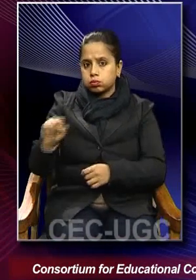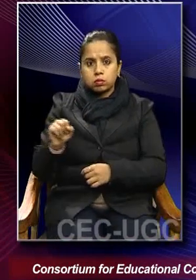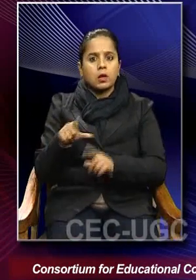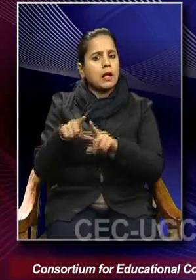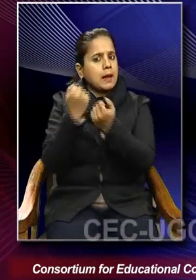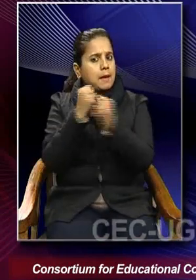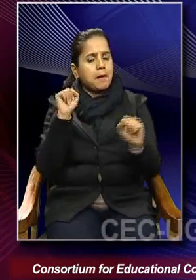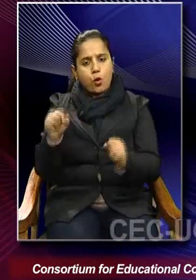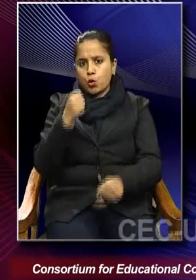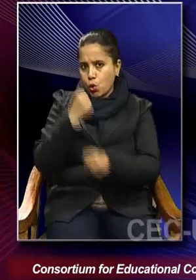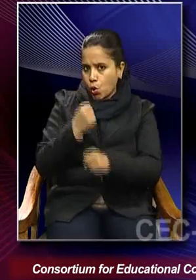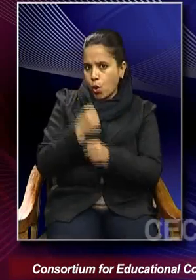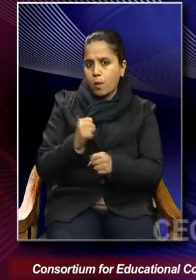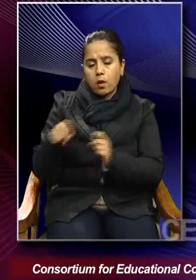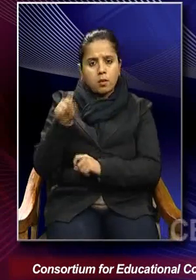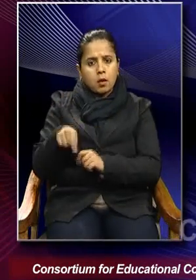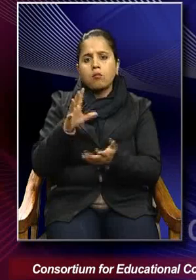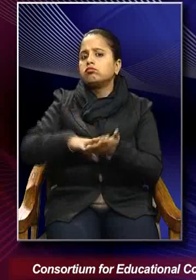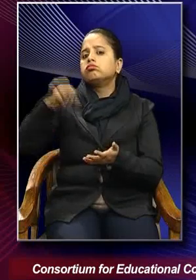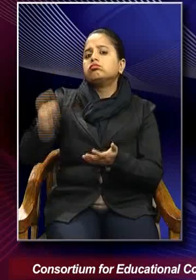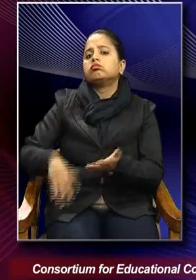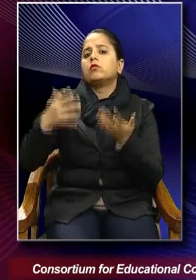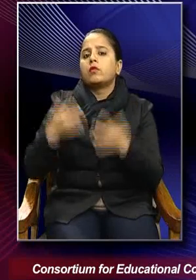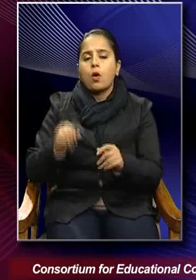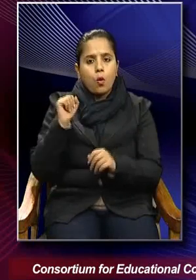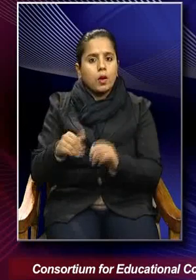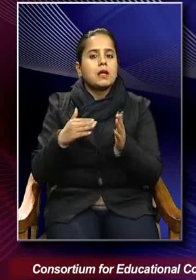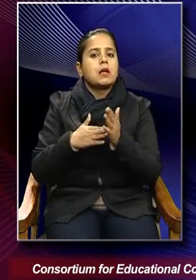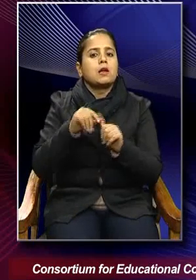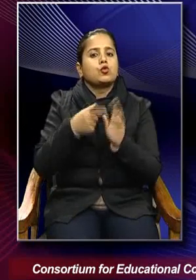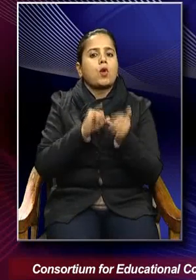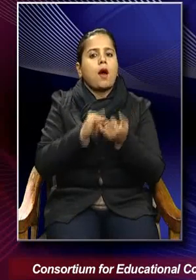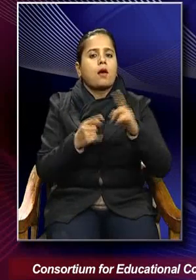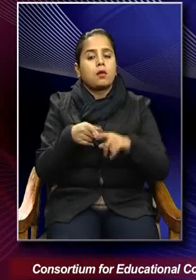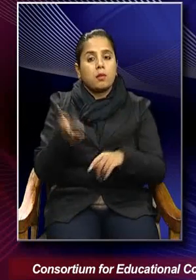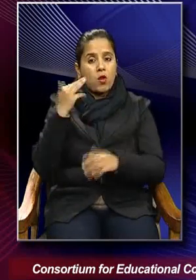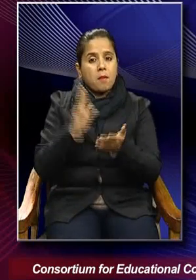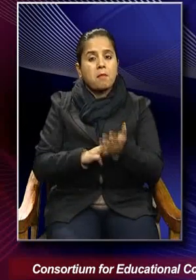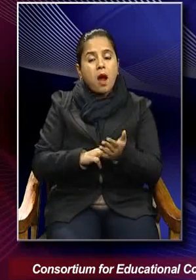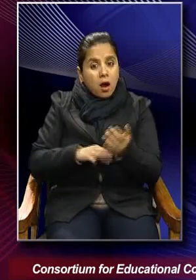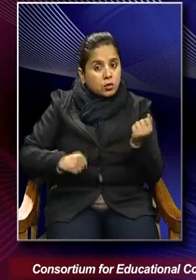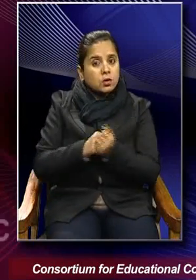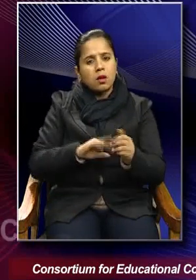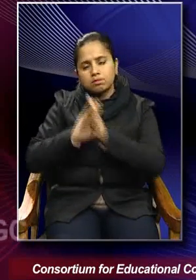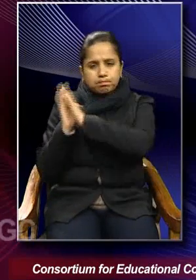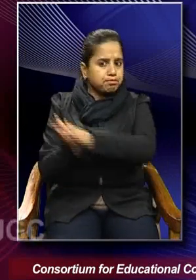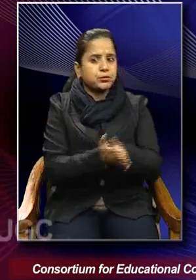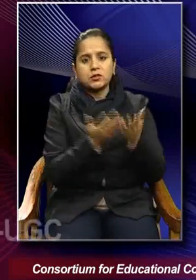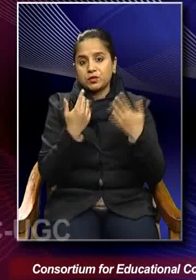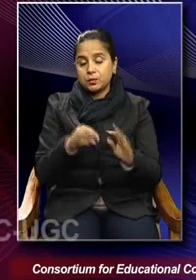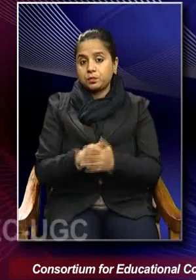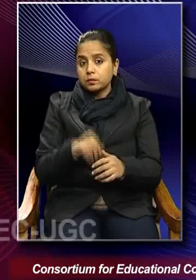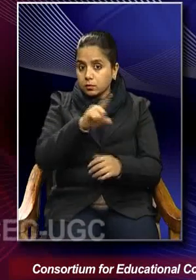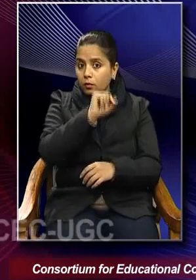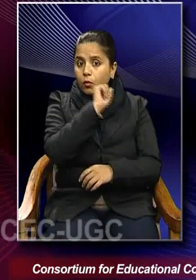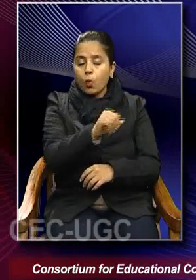government, which had disposed of the czarist empire in March, and Lenin's temporary